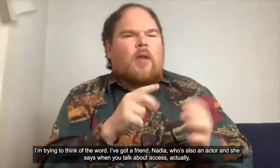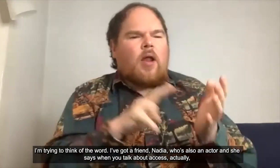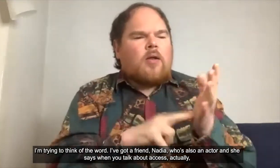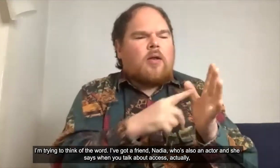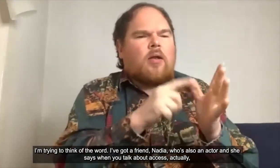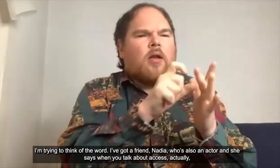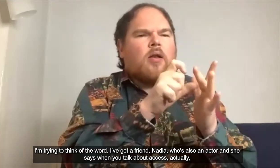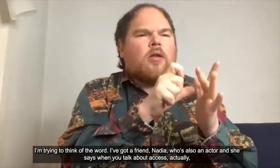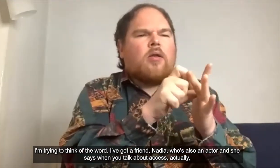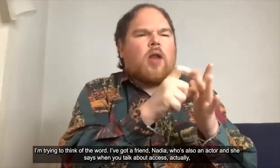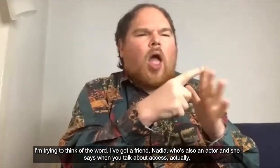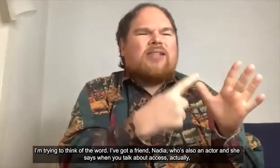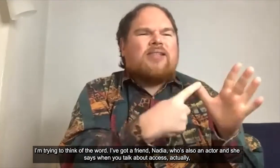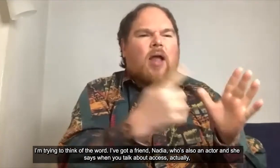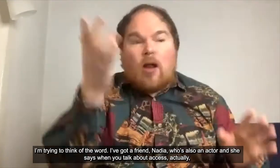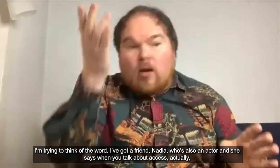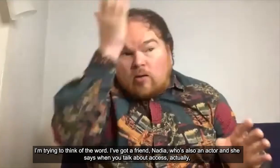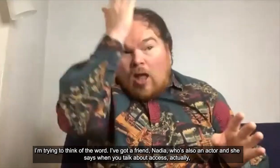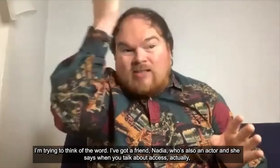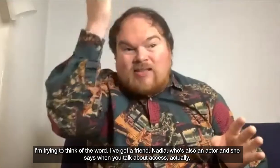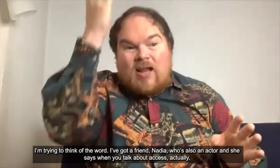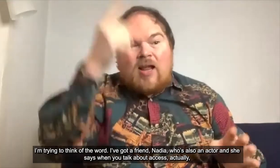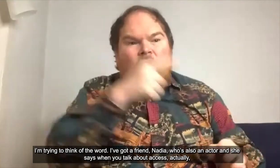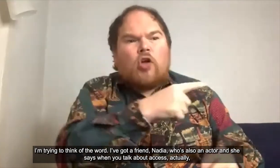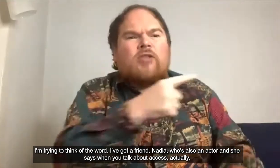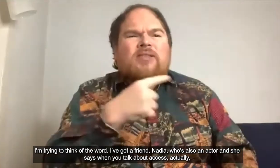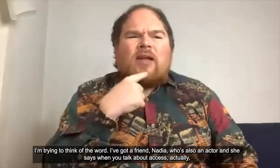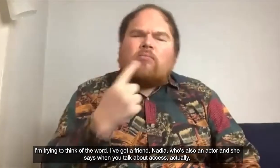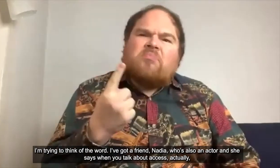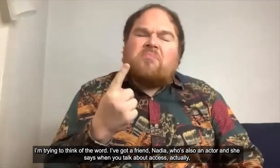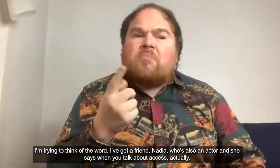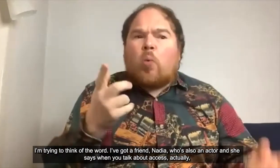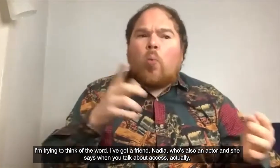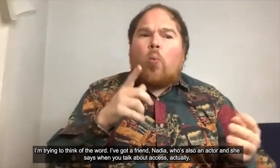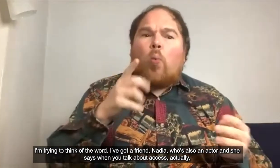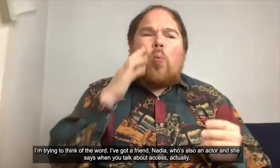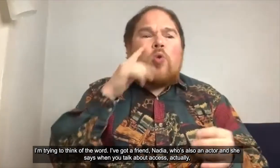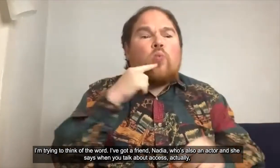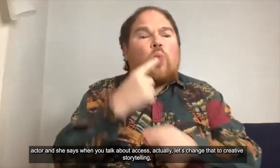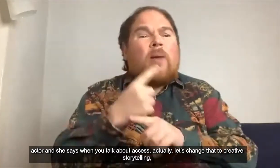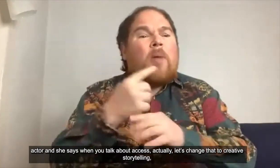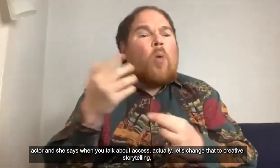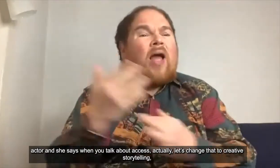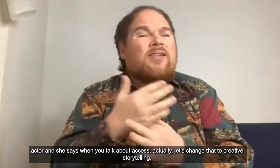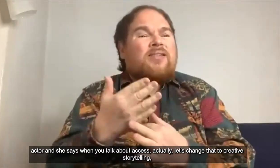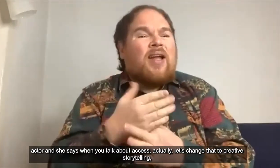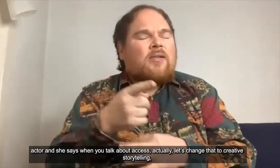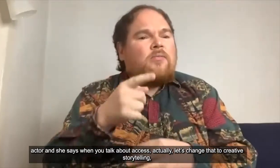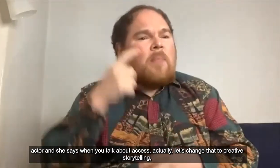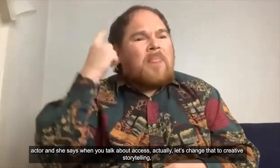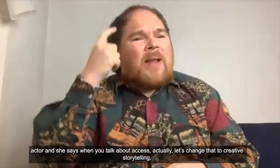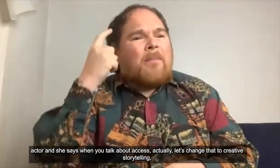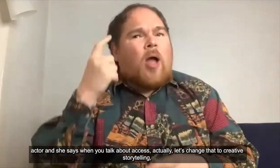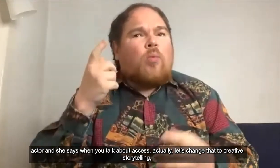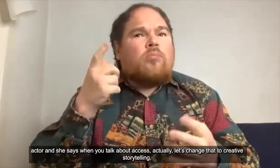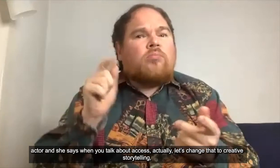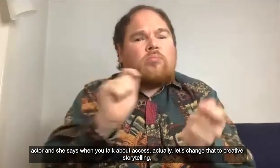I've got a friend Nadia who's also a an actor and she says when you talk about access